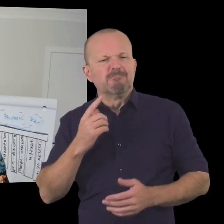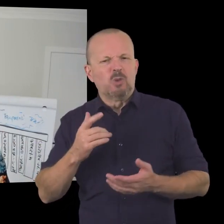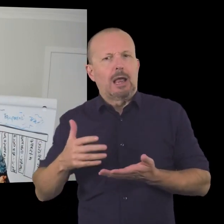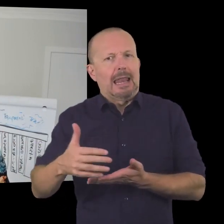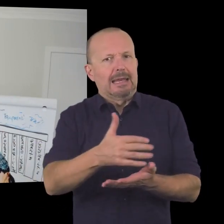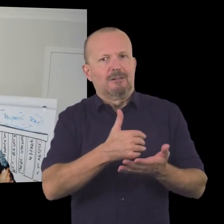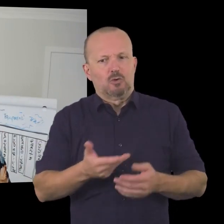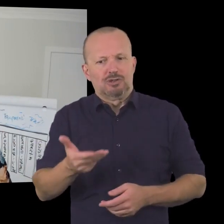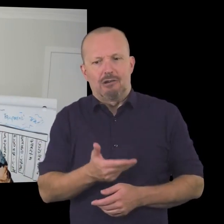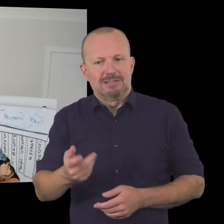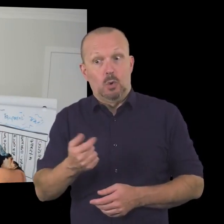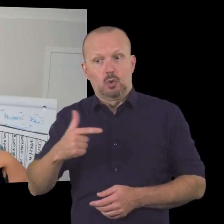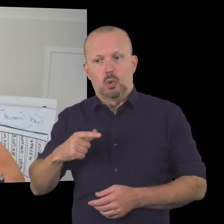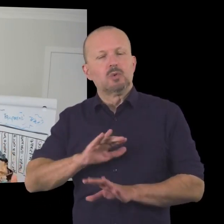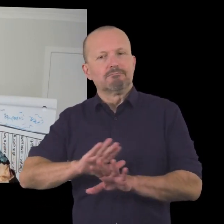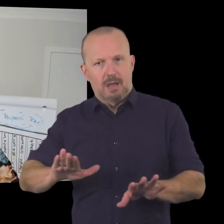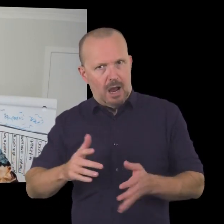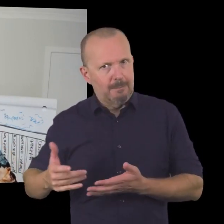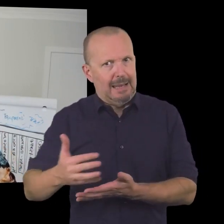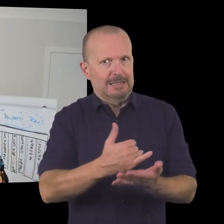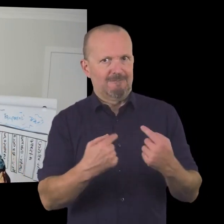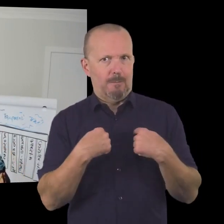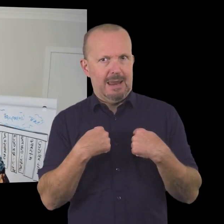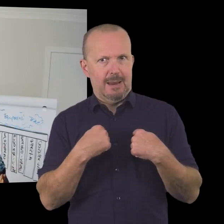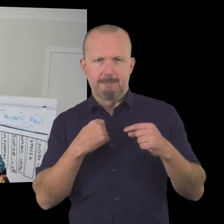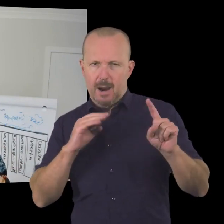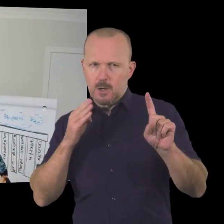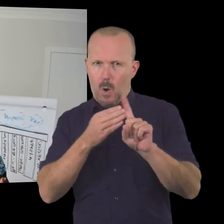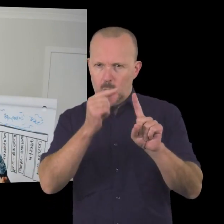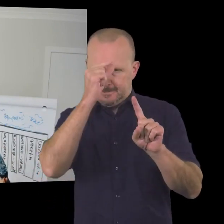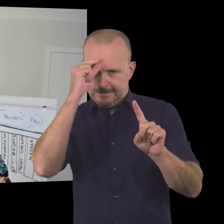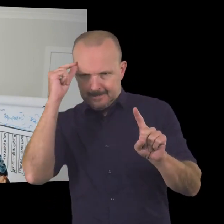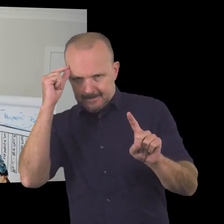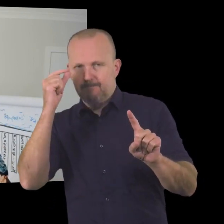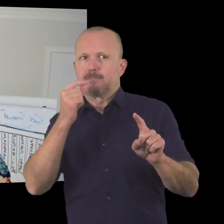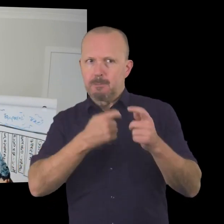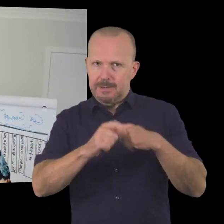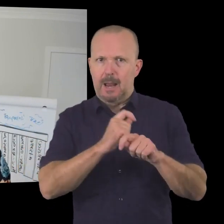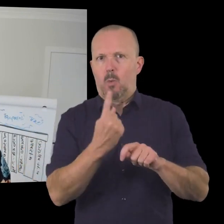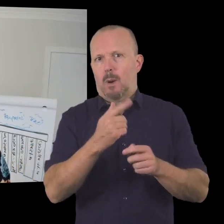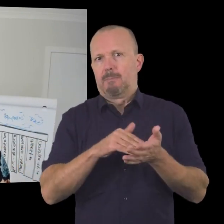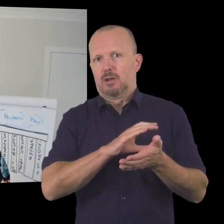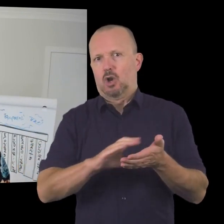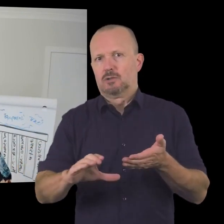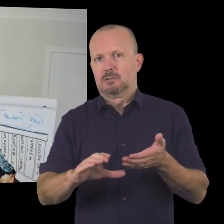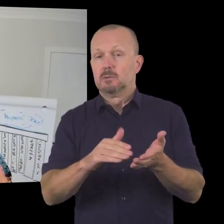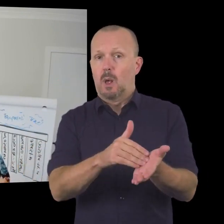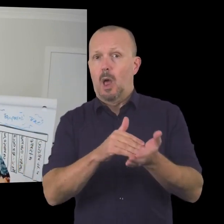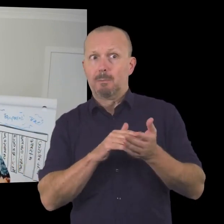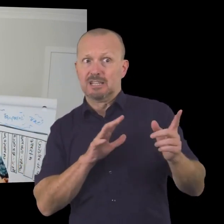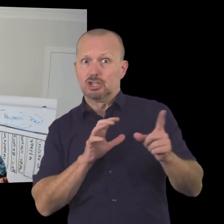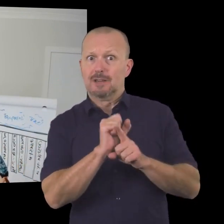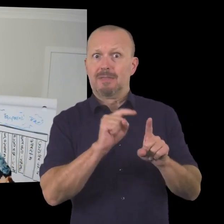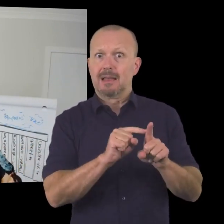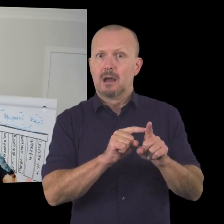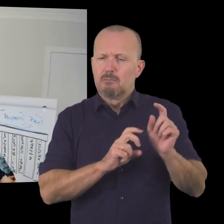charity or a good cause uh i'm collecting for myself i've set myself the goal of becoming a millionaire and in order to help me to achieve